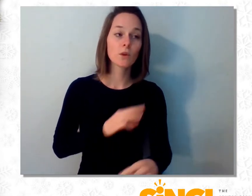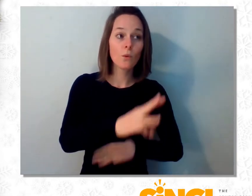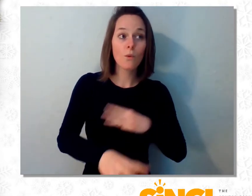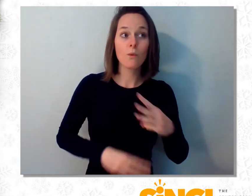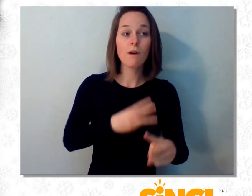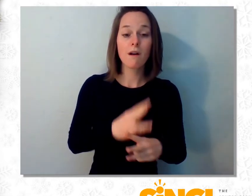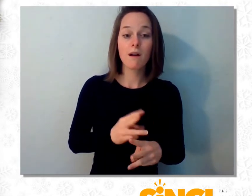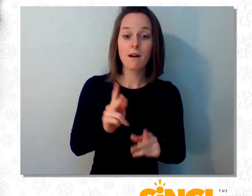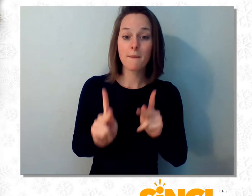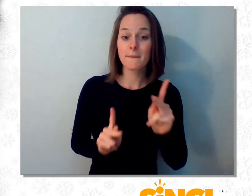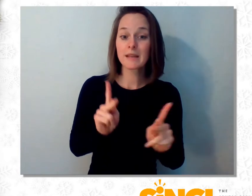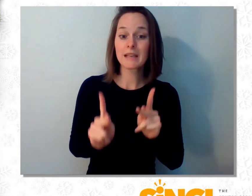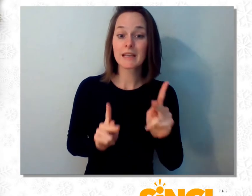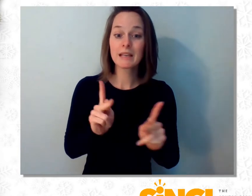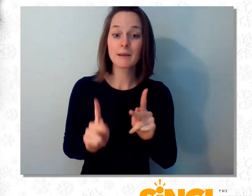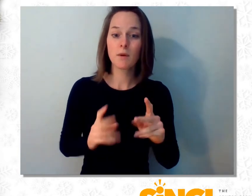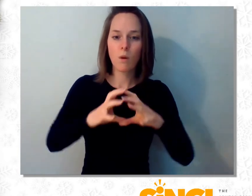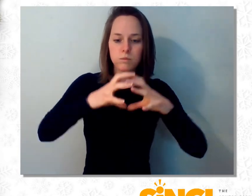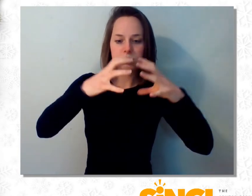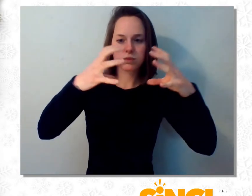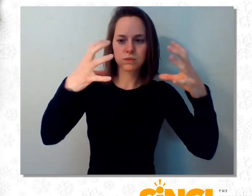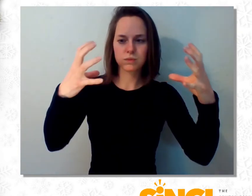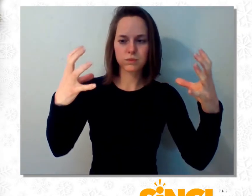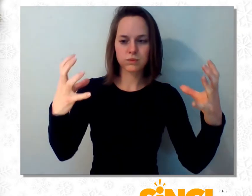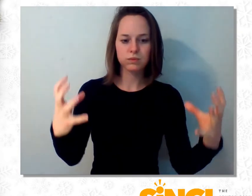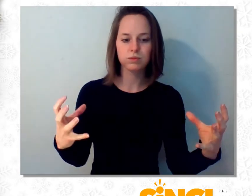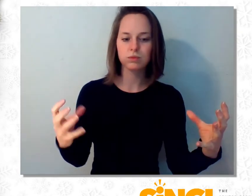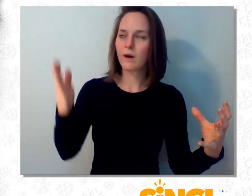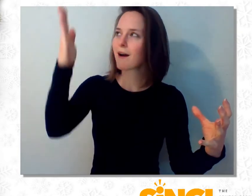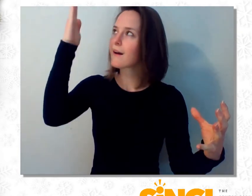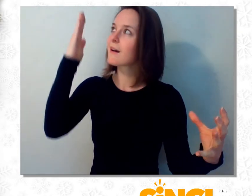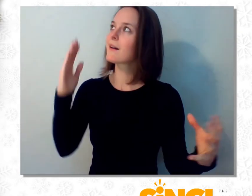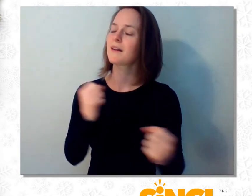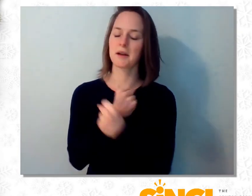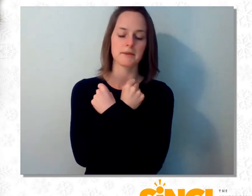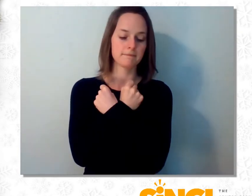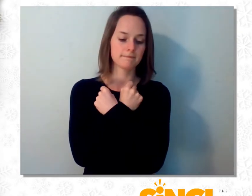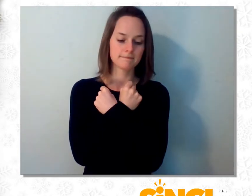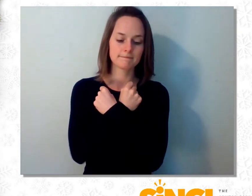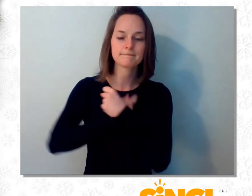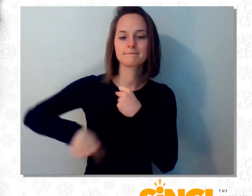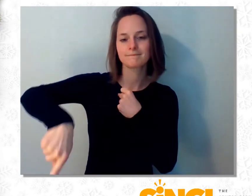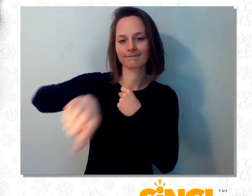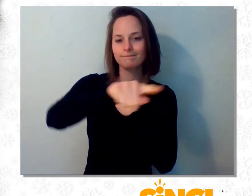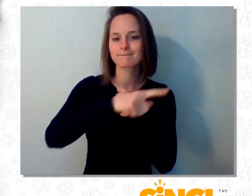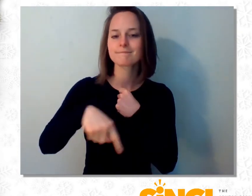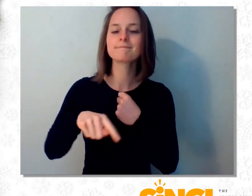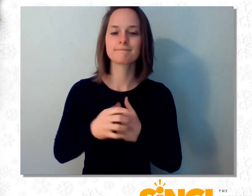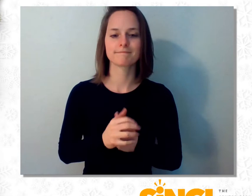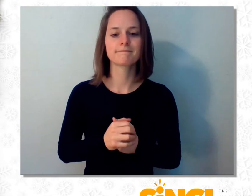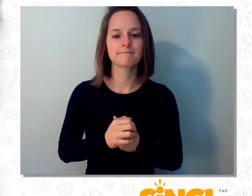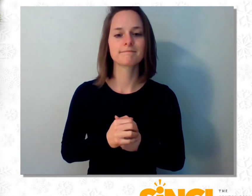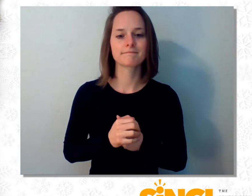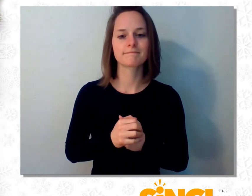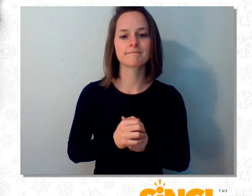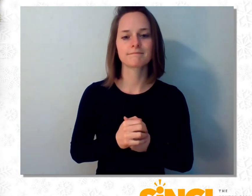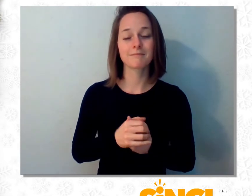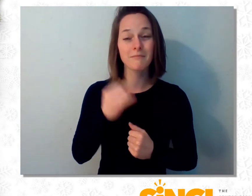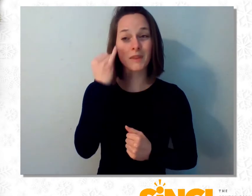Our God can spend the distance, be with